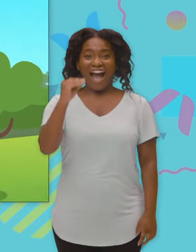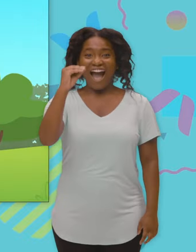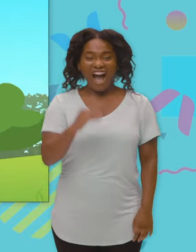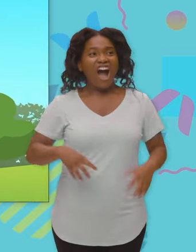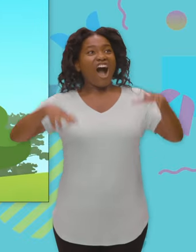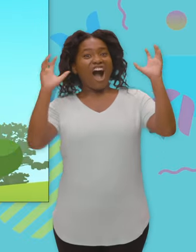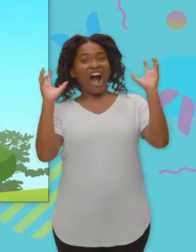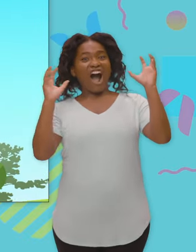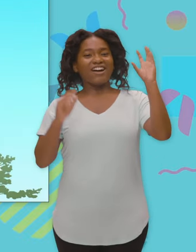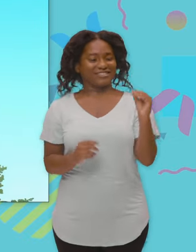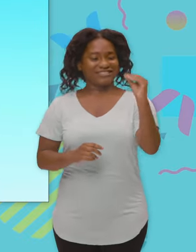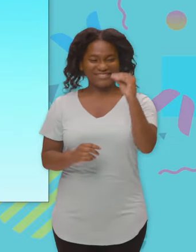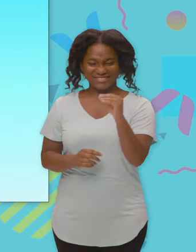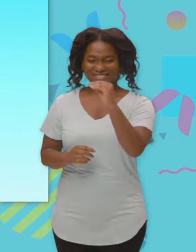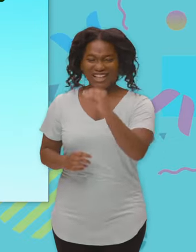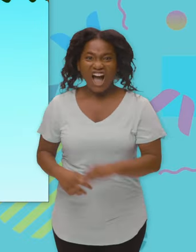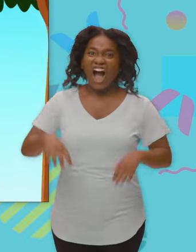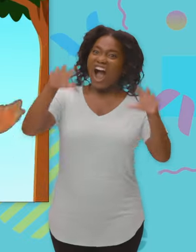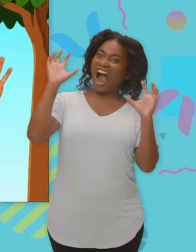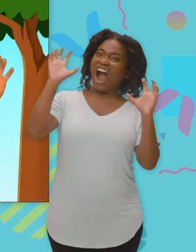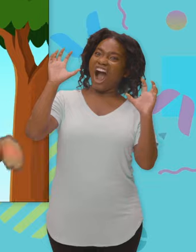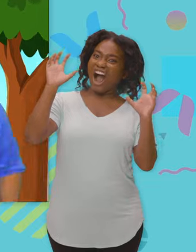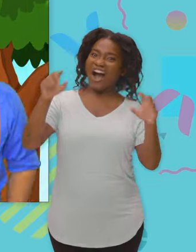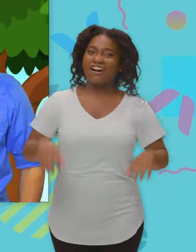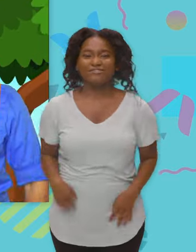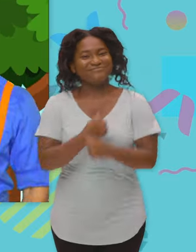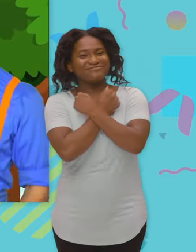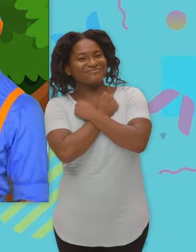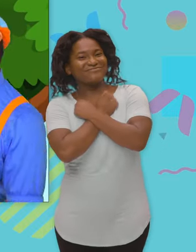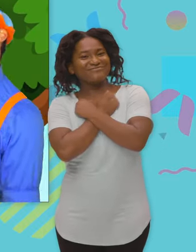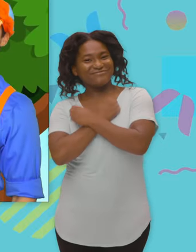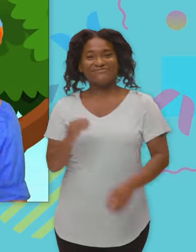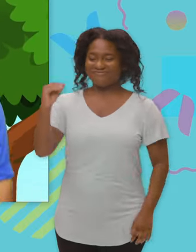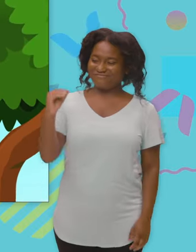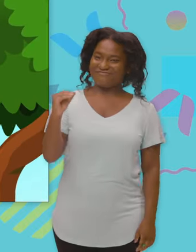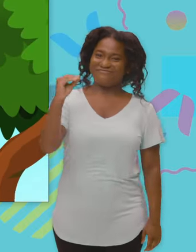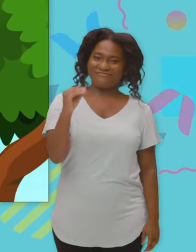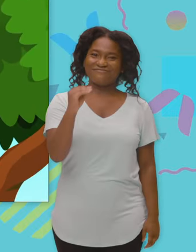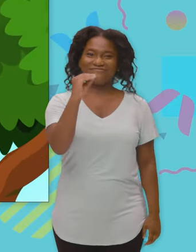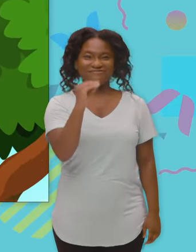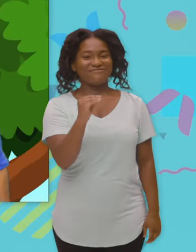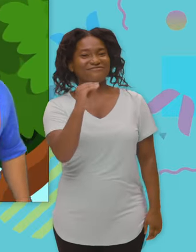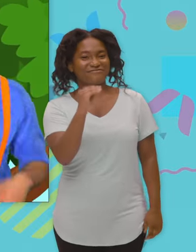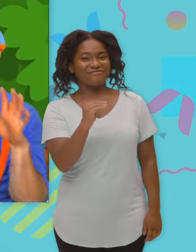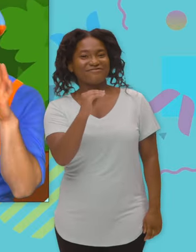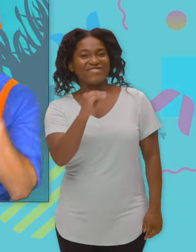Dinosaur! Roar! Dinosaur! Roar! Oh, I love Dinosaur! Roar!